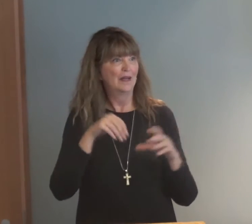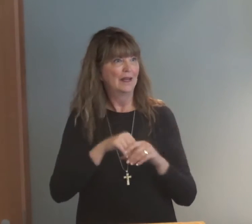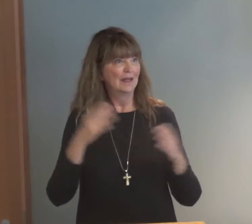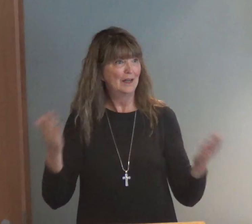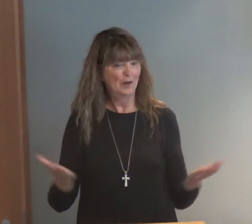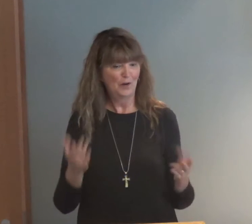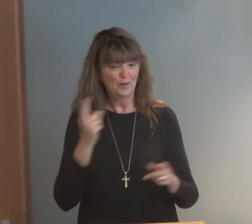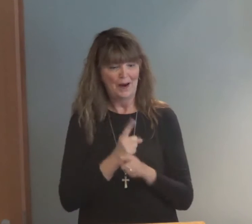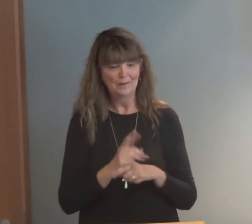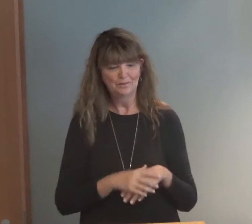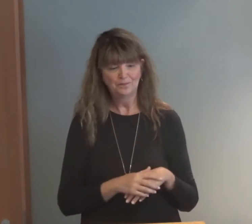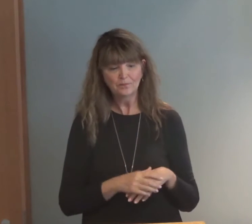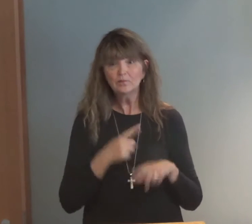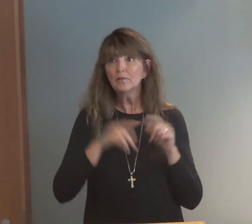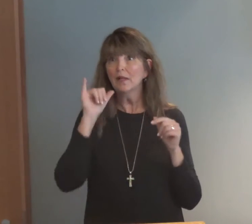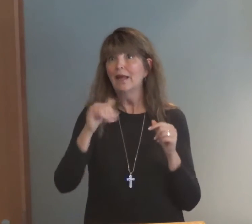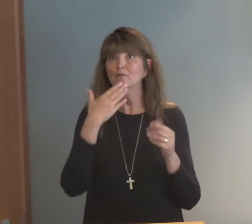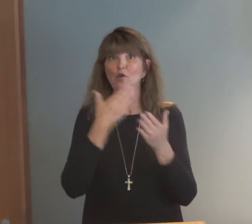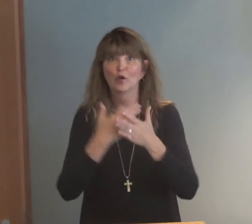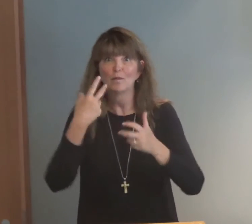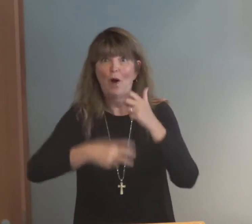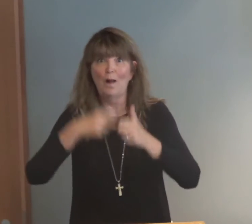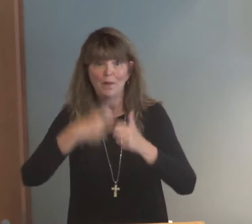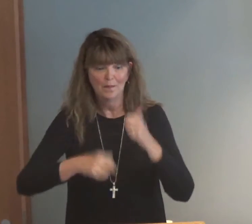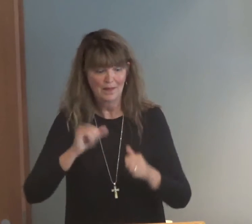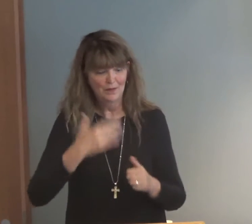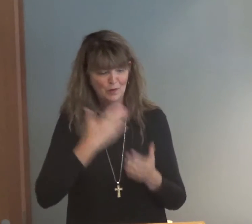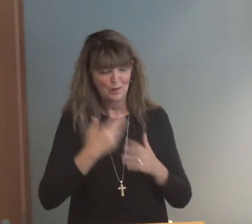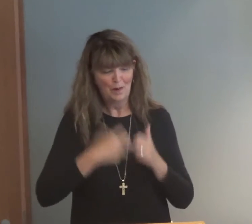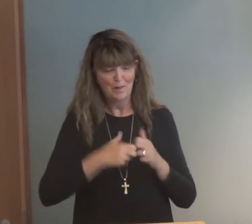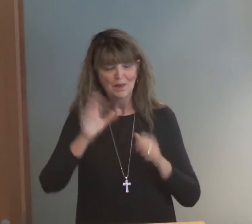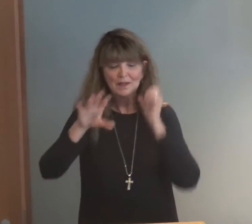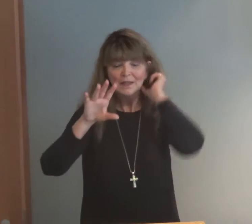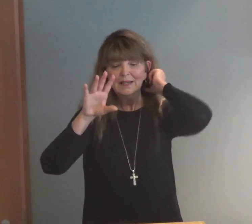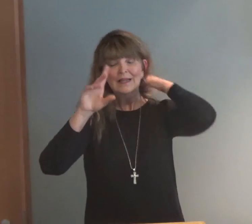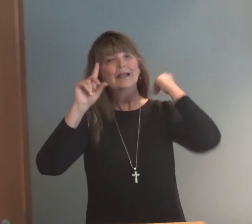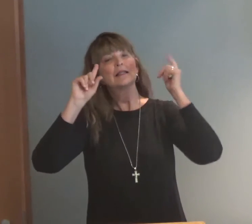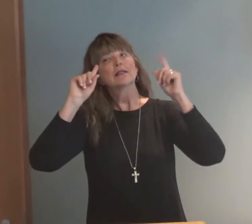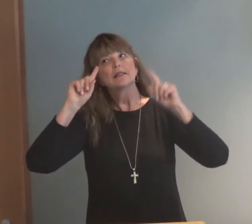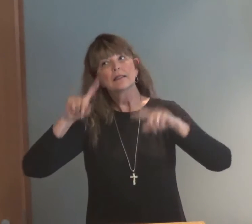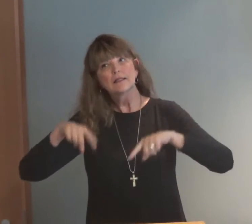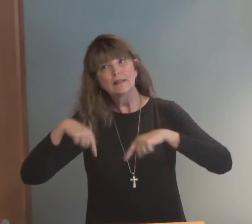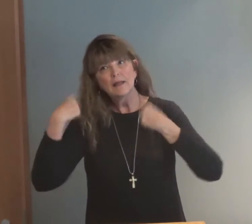if we can find a better fit. Because we're a little, there's too many of us in here, right? But that's a very good problem.